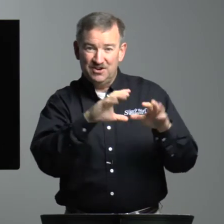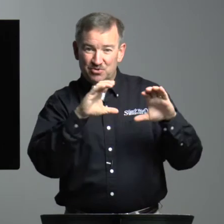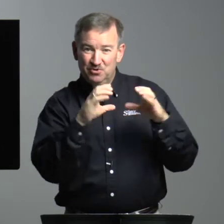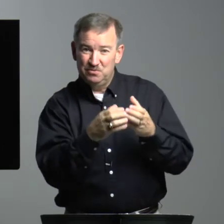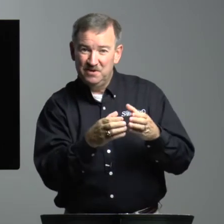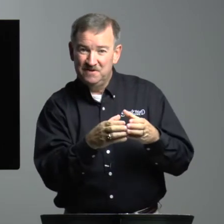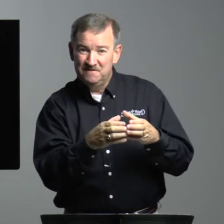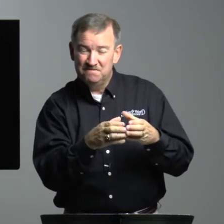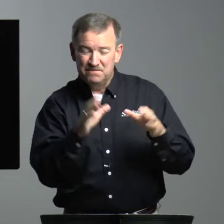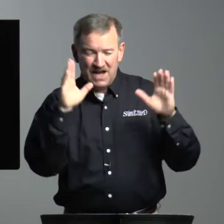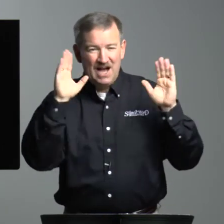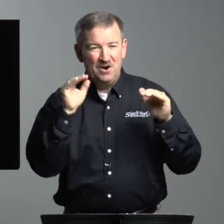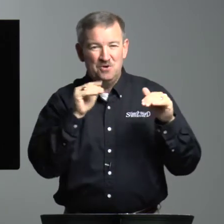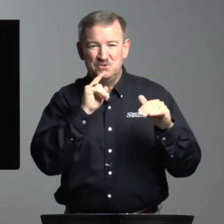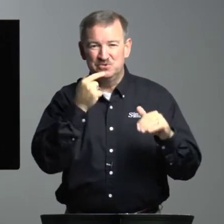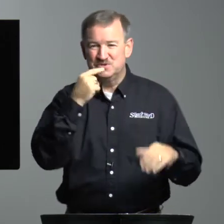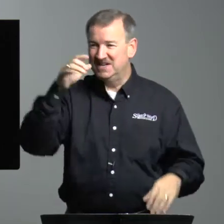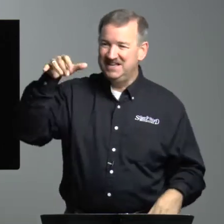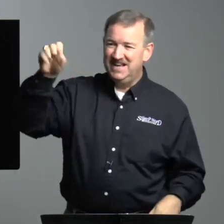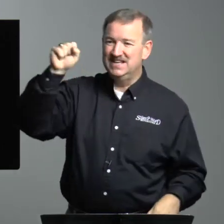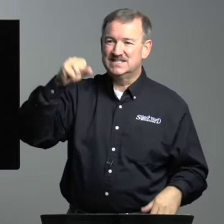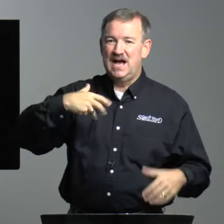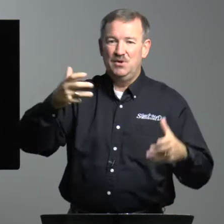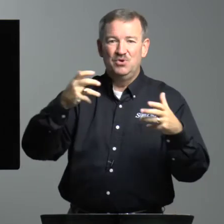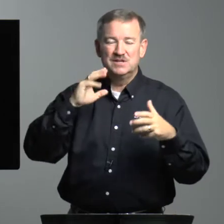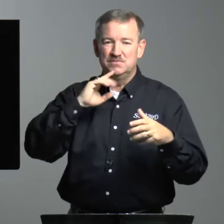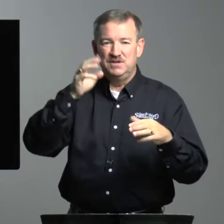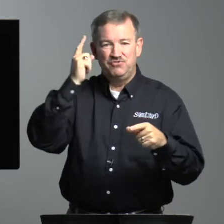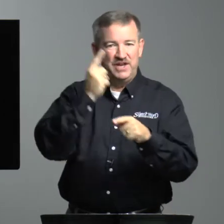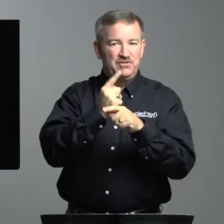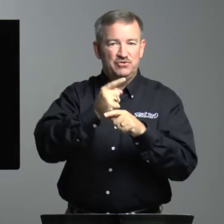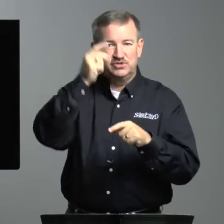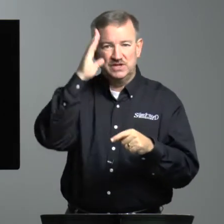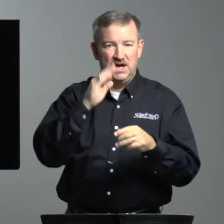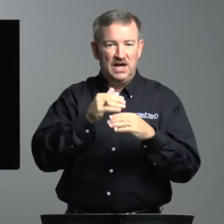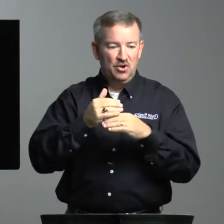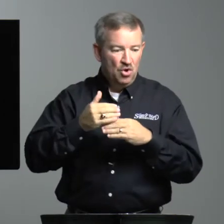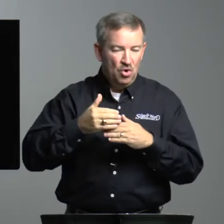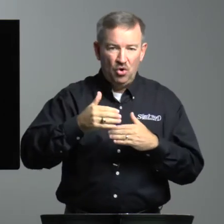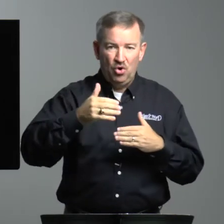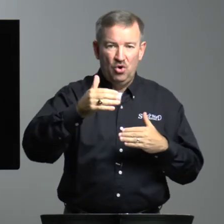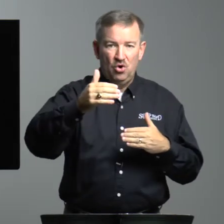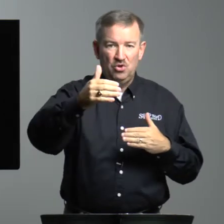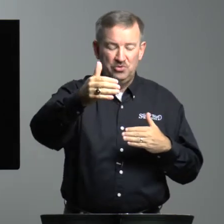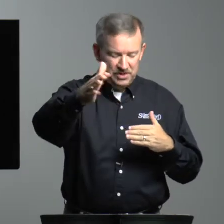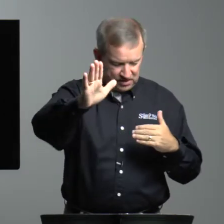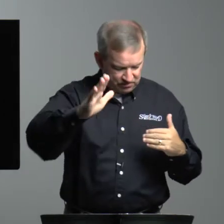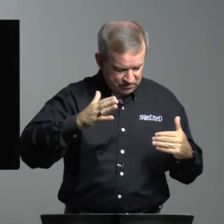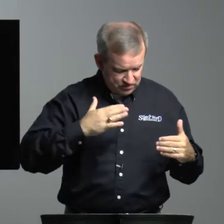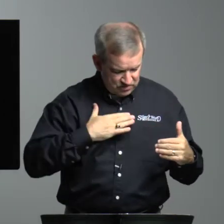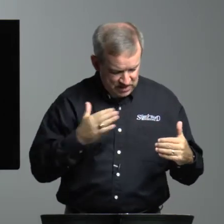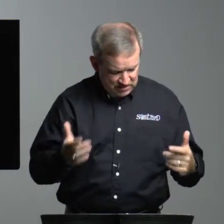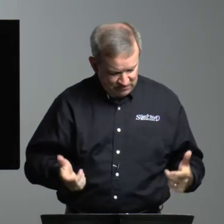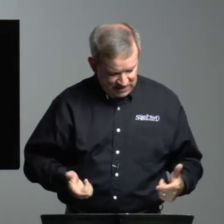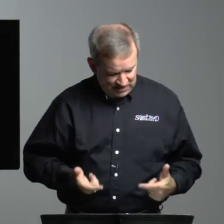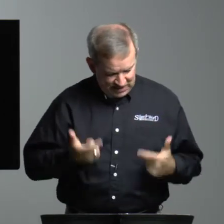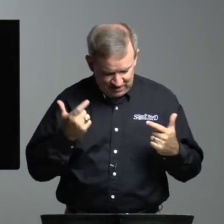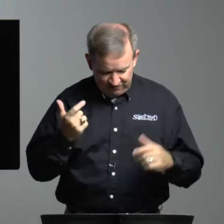group? I hope you will say, yes, I want to be faithful to God all the way through my life.